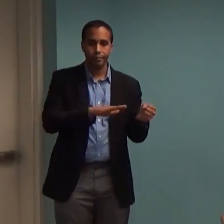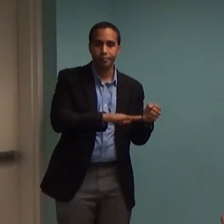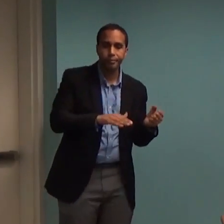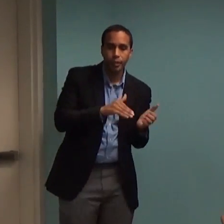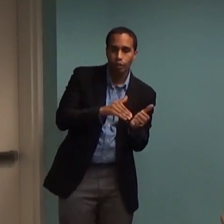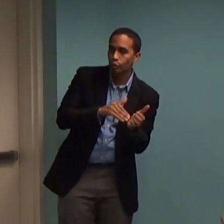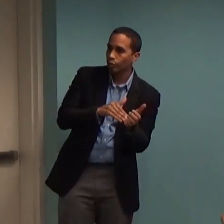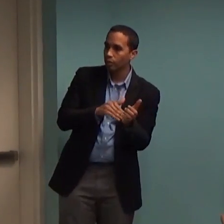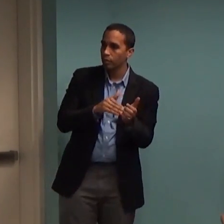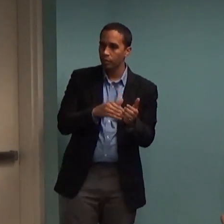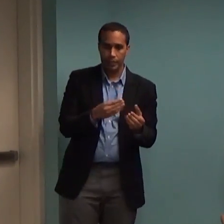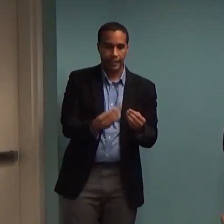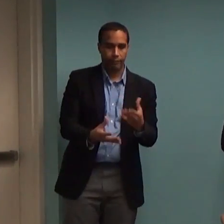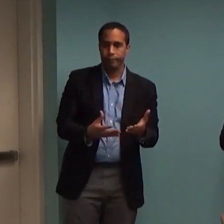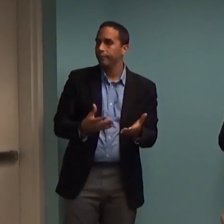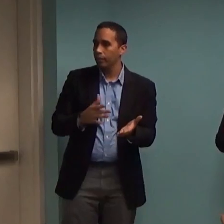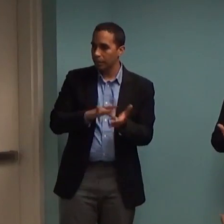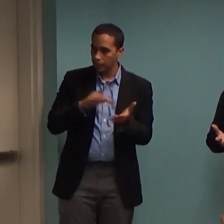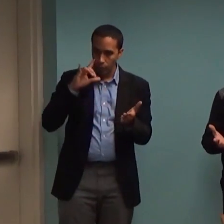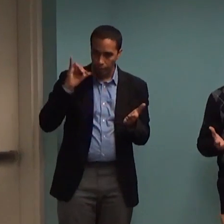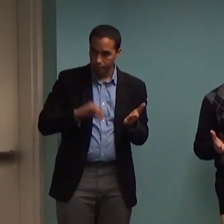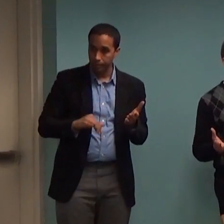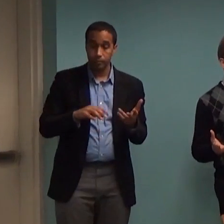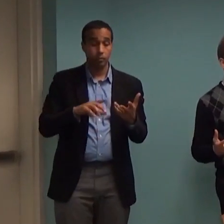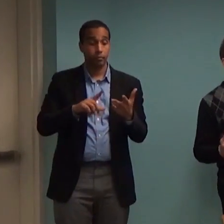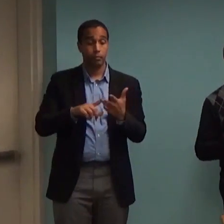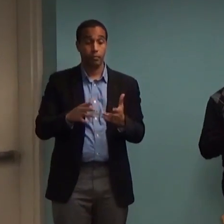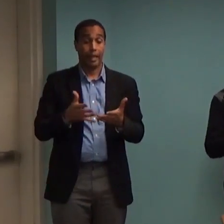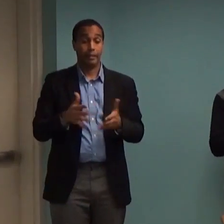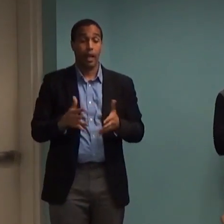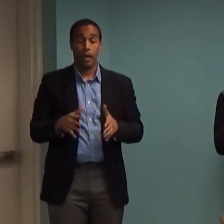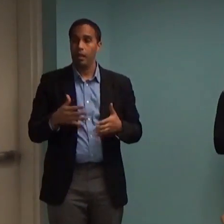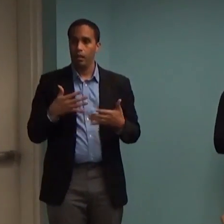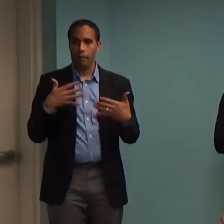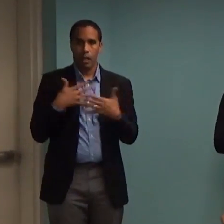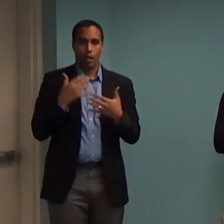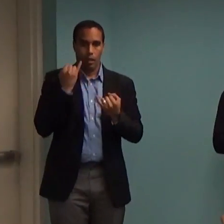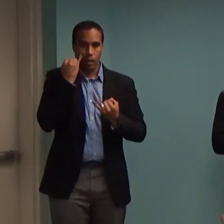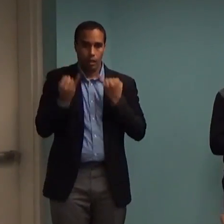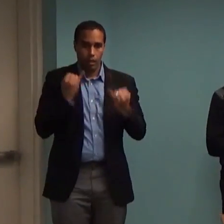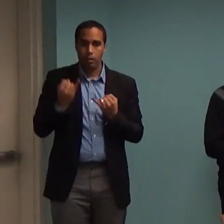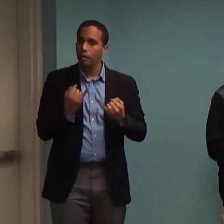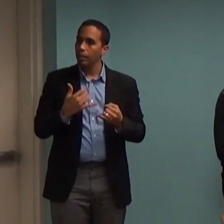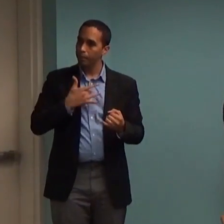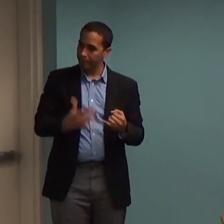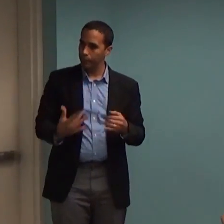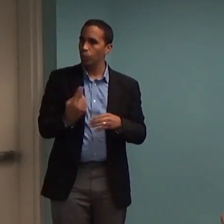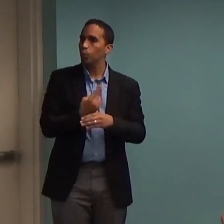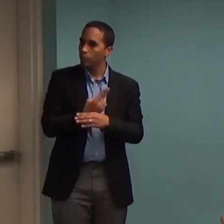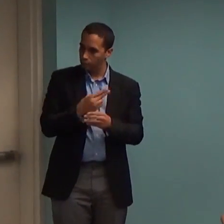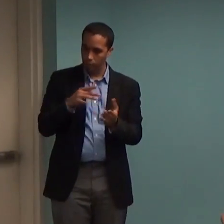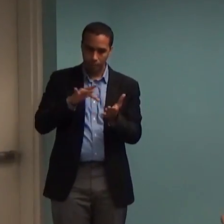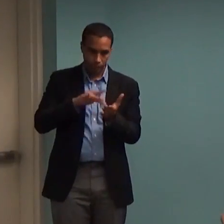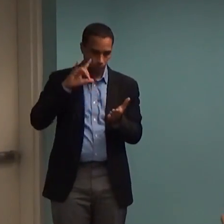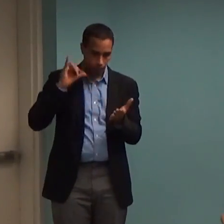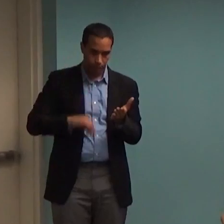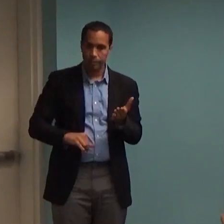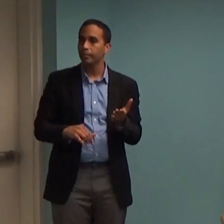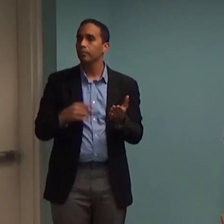medicated. Anxiety and fear. So the medication is frequently used for anxiety and fear in kids. Obsessive